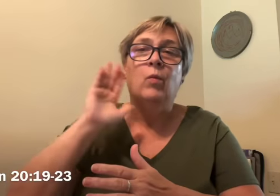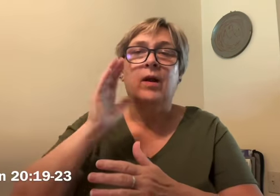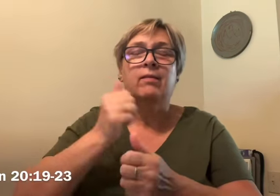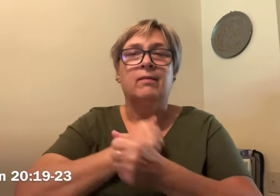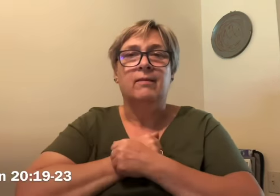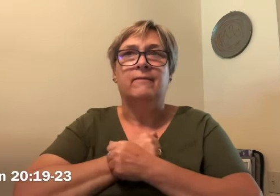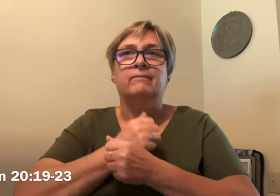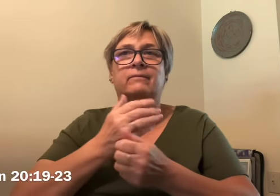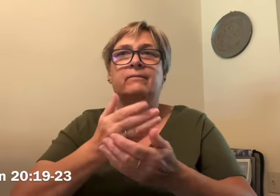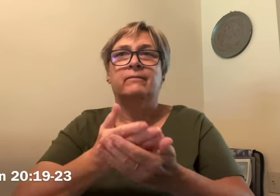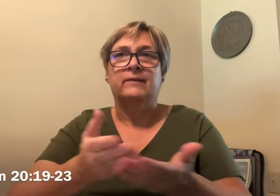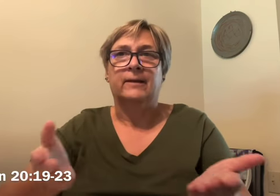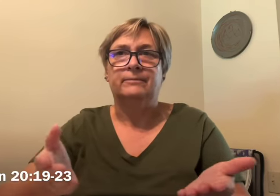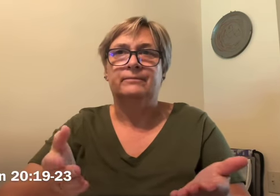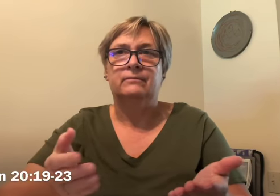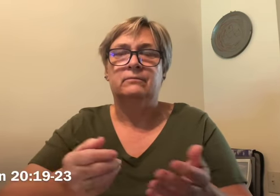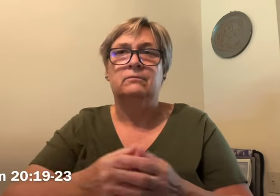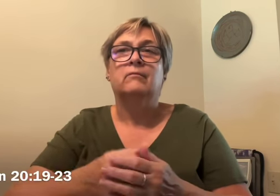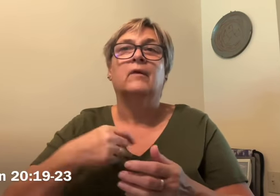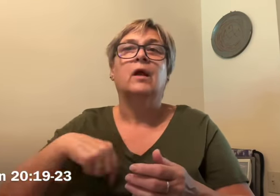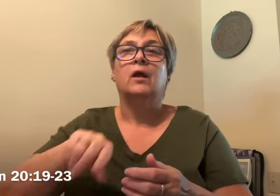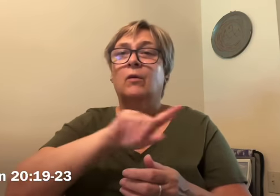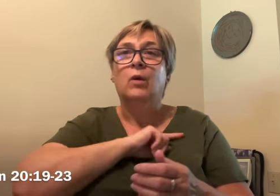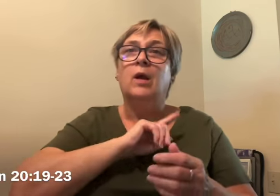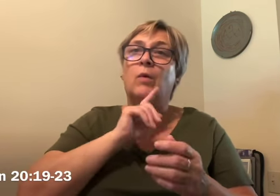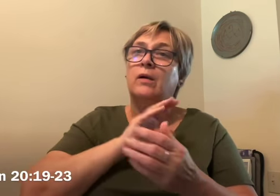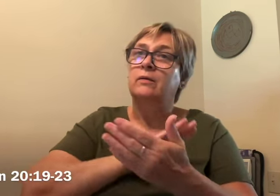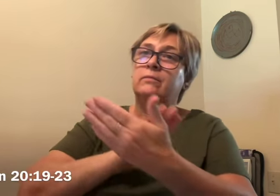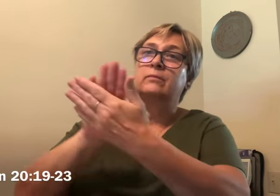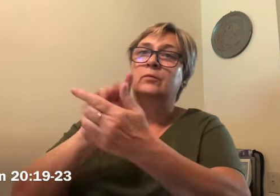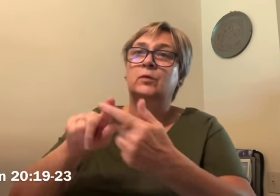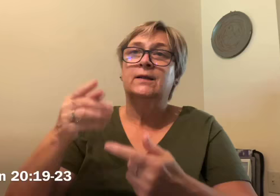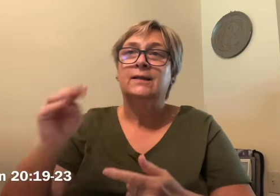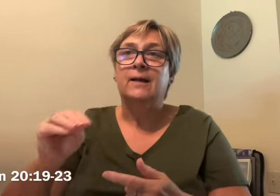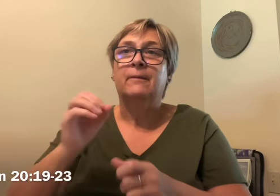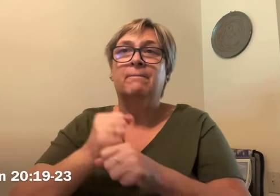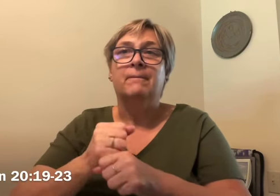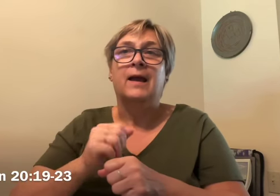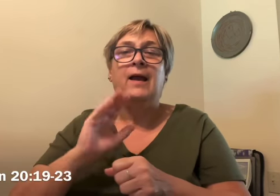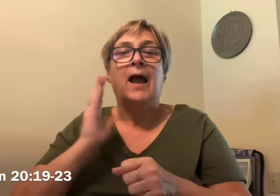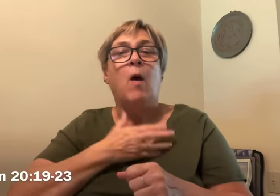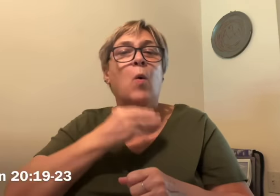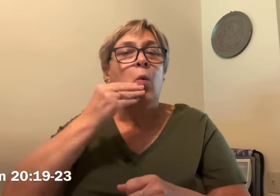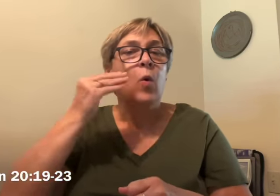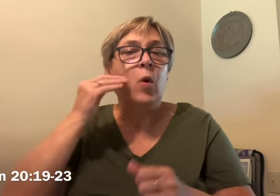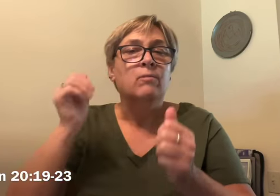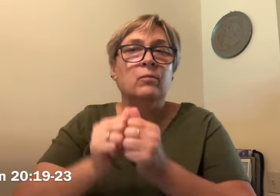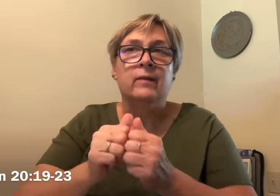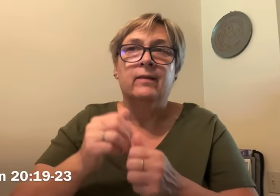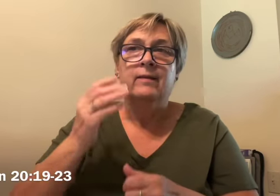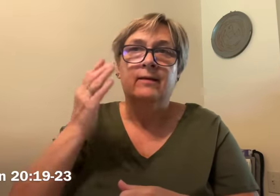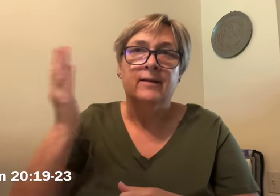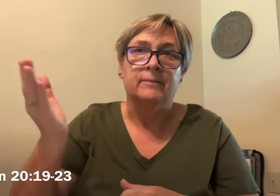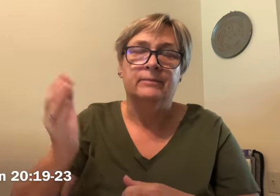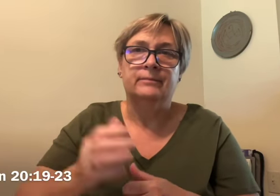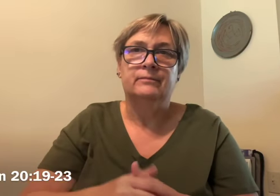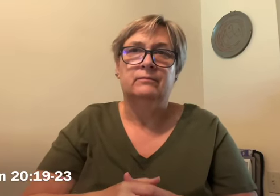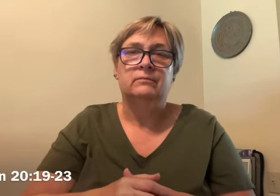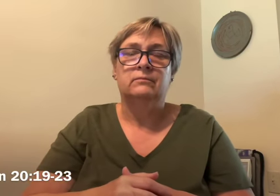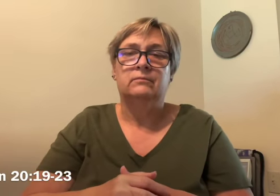and we will come to him and make our dwelling with him those who do not love me